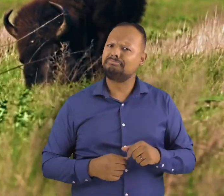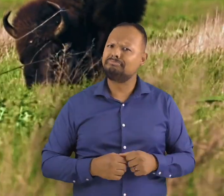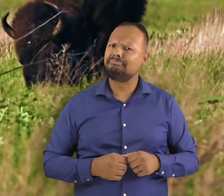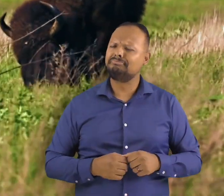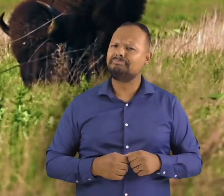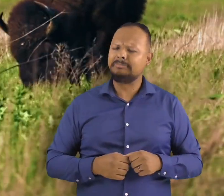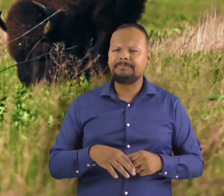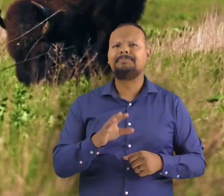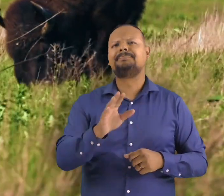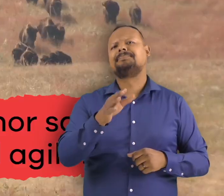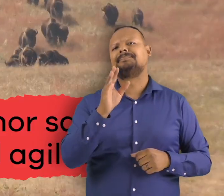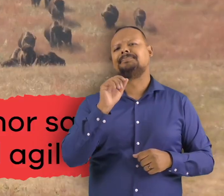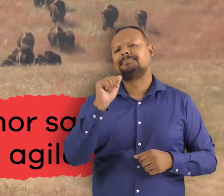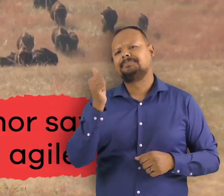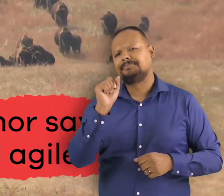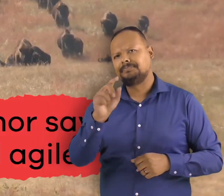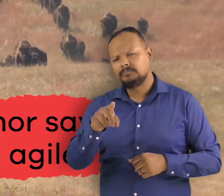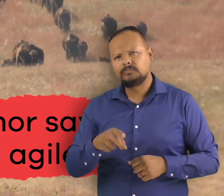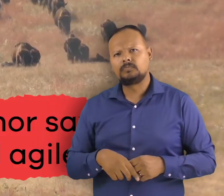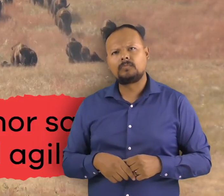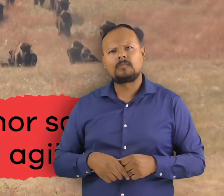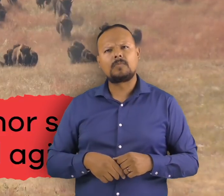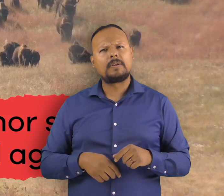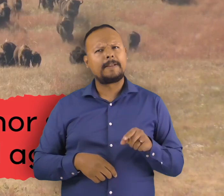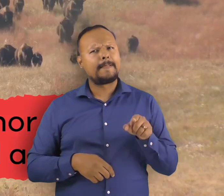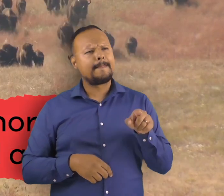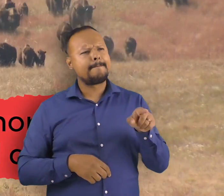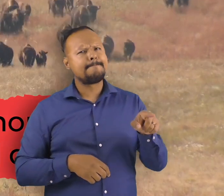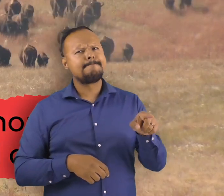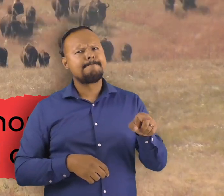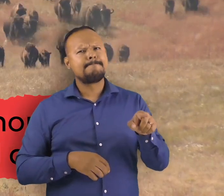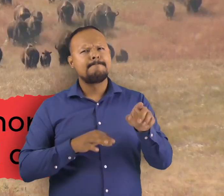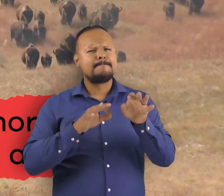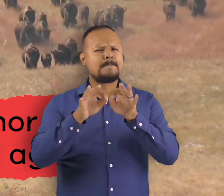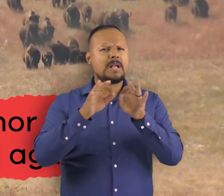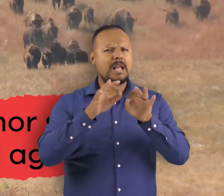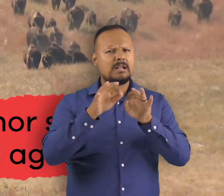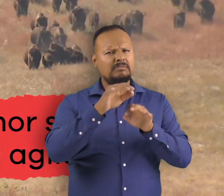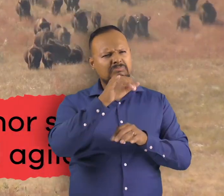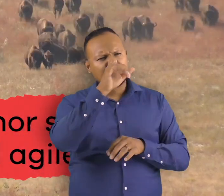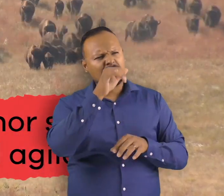please why does the author say bison are fast and agile